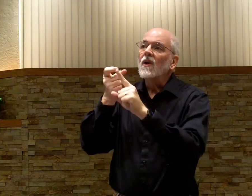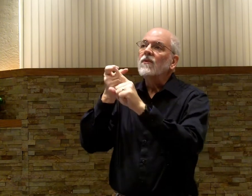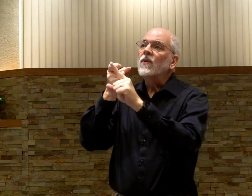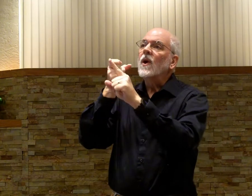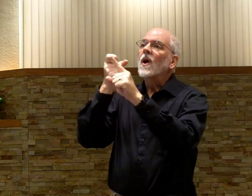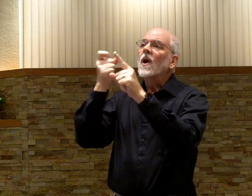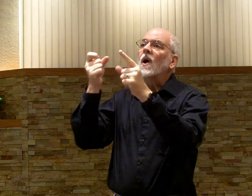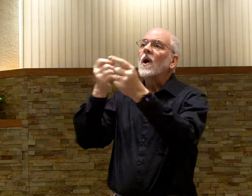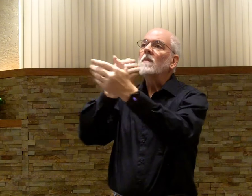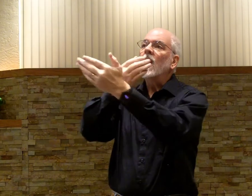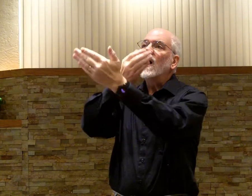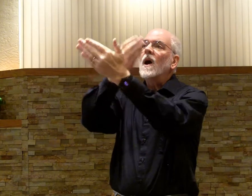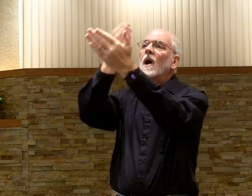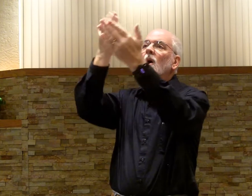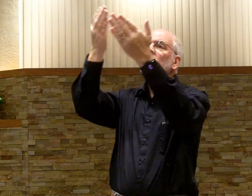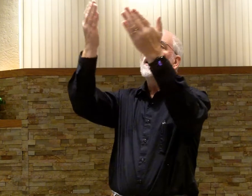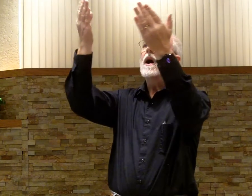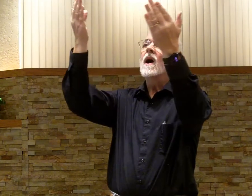From above,